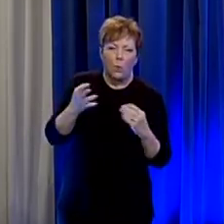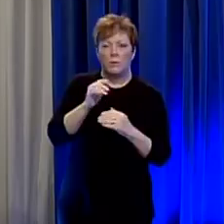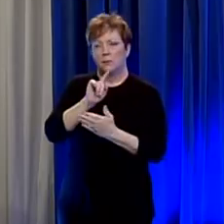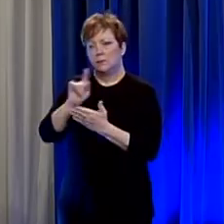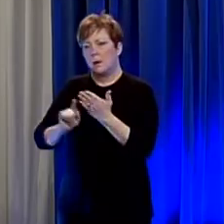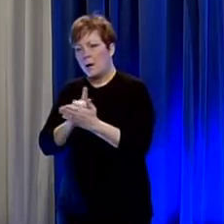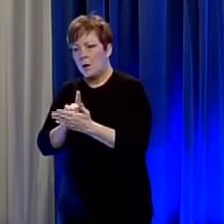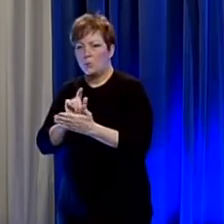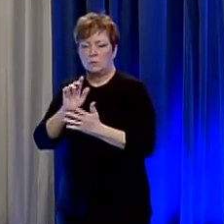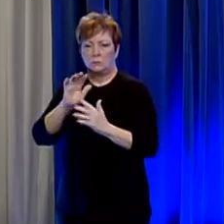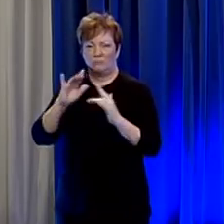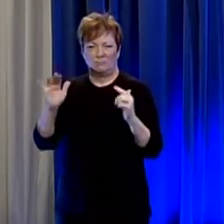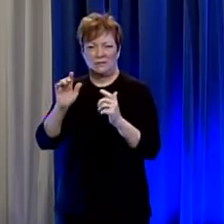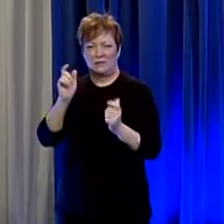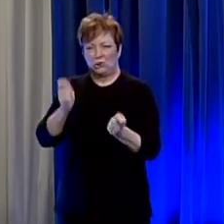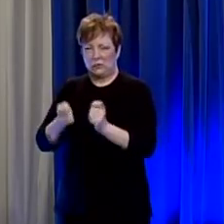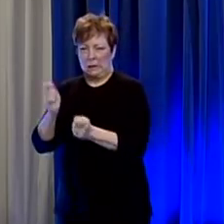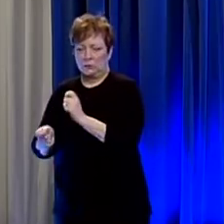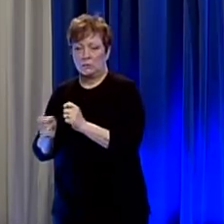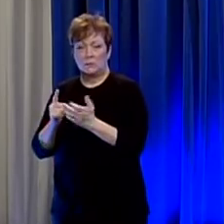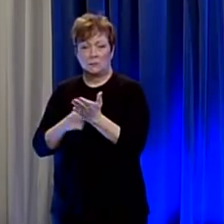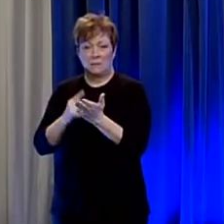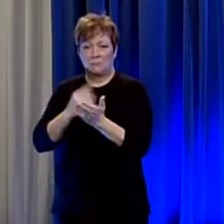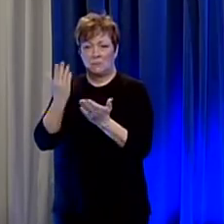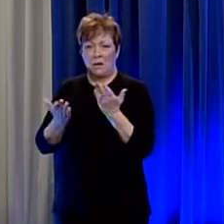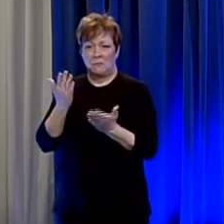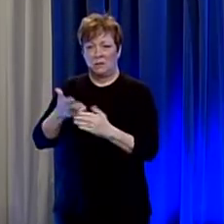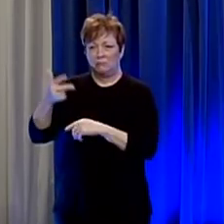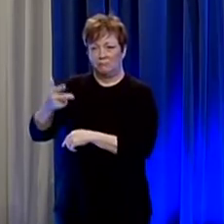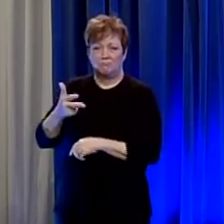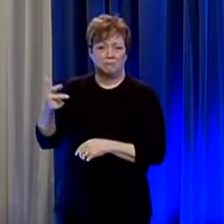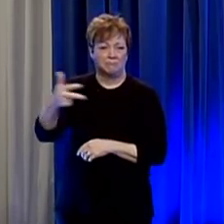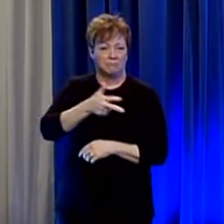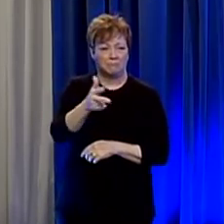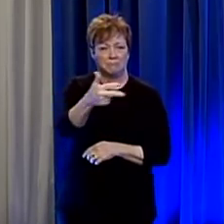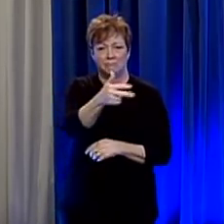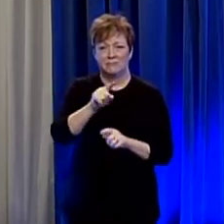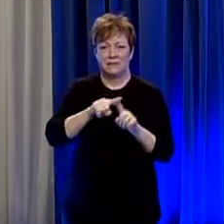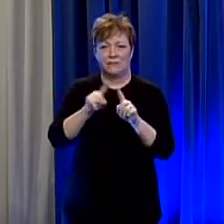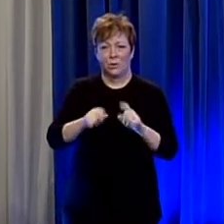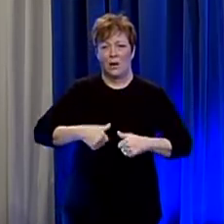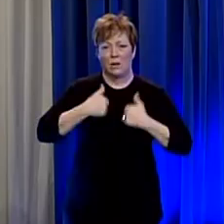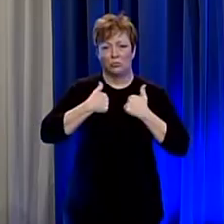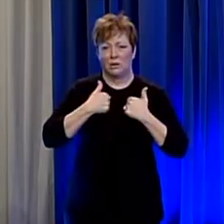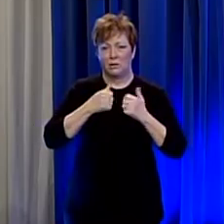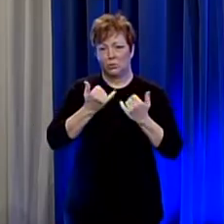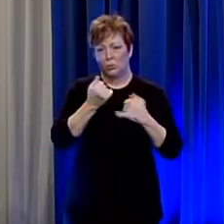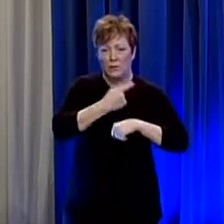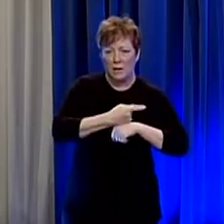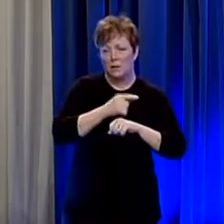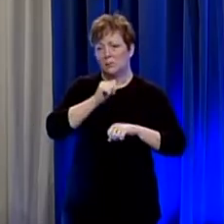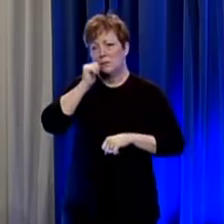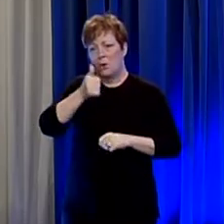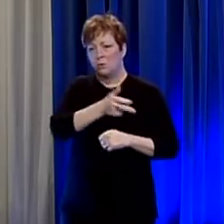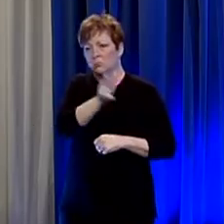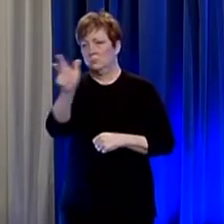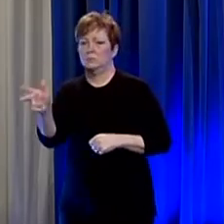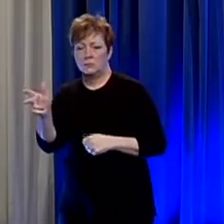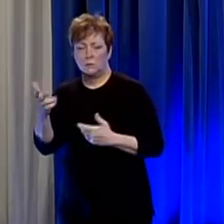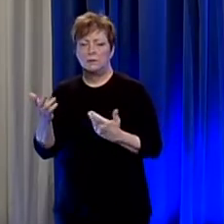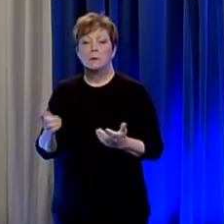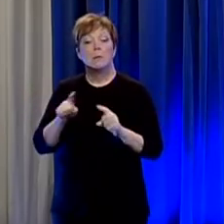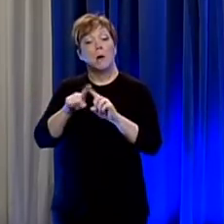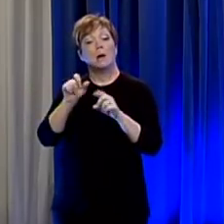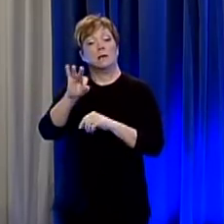may be open in some cases they may actually be mobile they might be at a different address you can however obtain that information if your